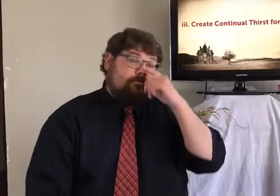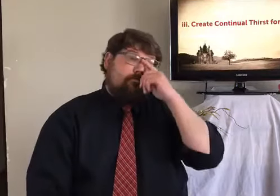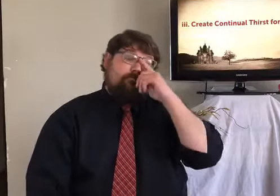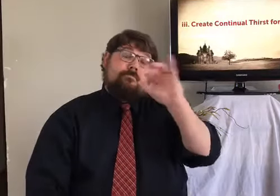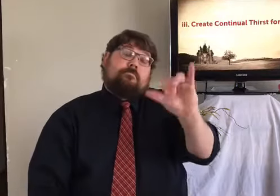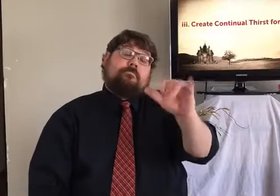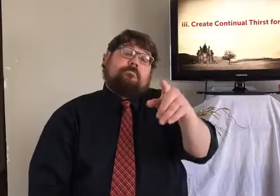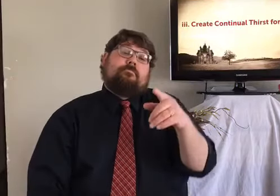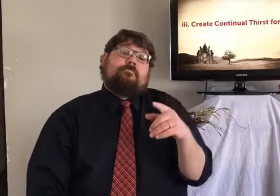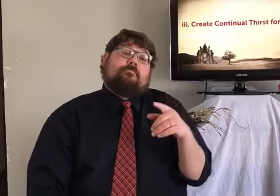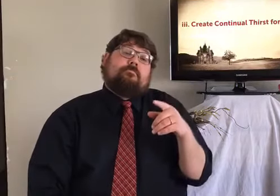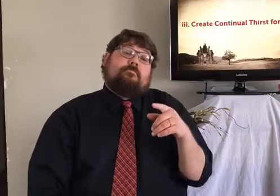That's the effect of salt.